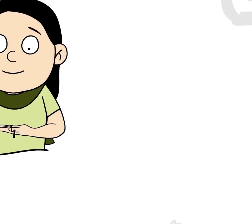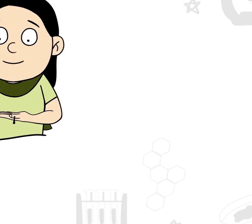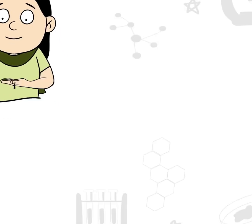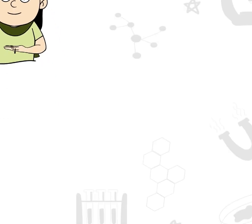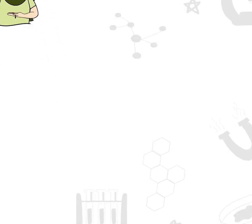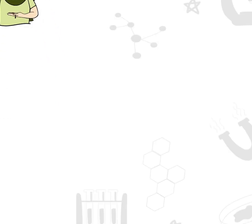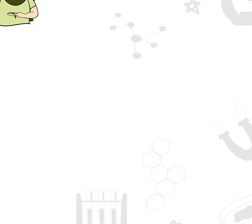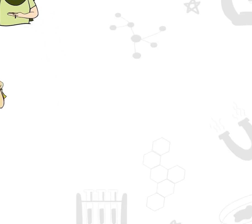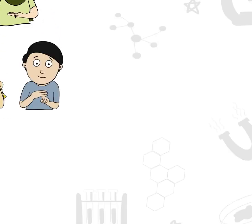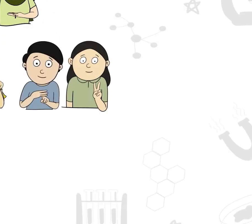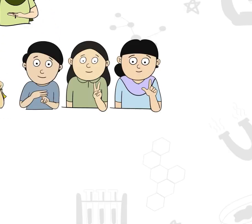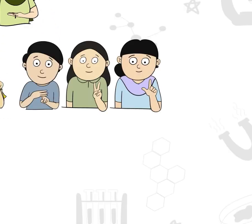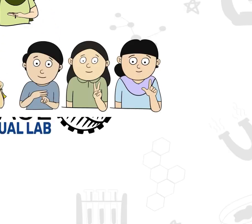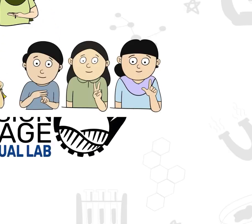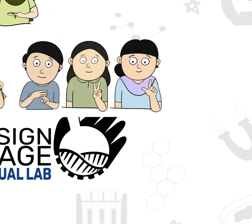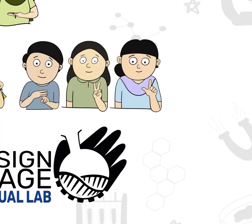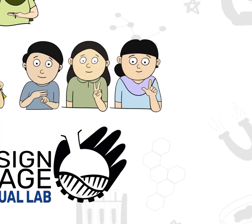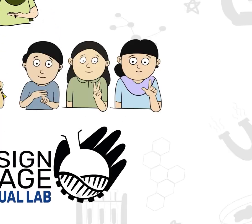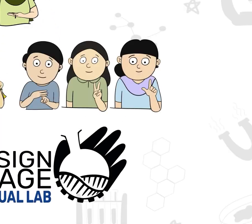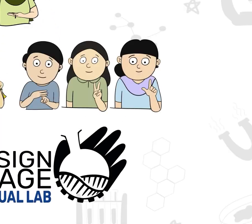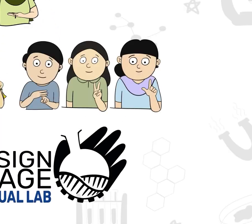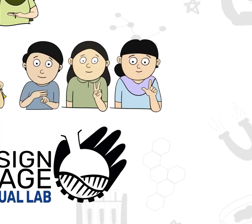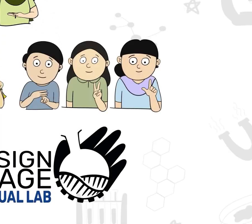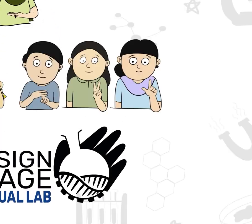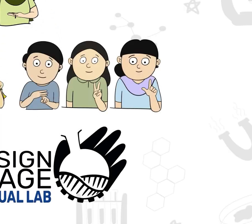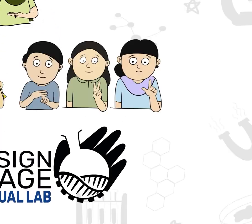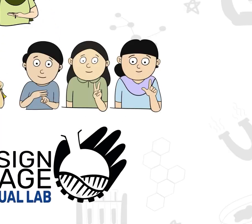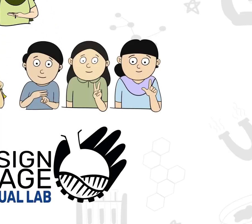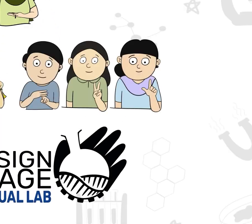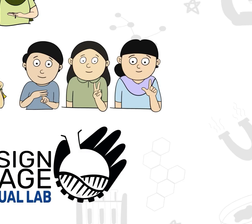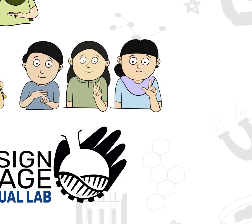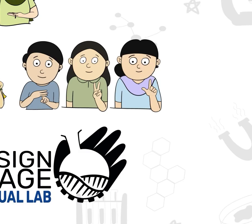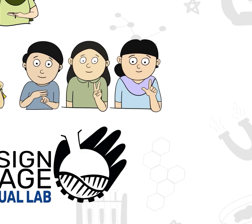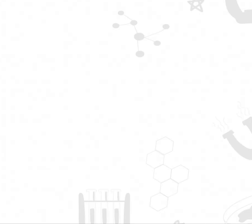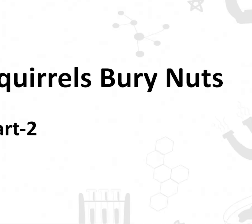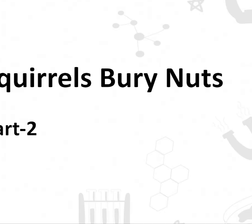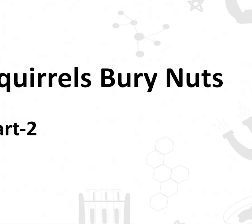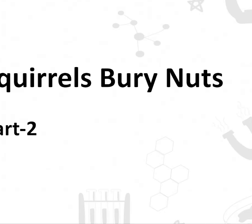Welcome to ISL-enabled virtual lab of CSIR.